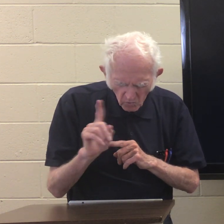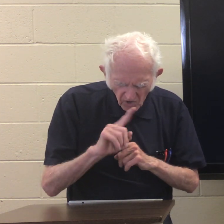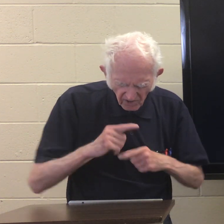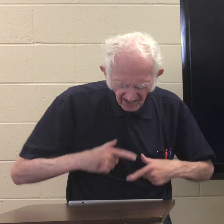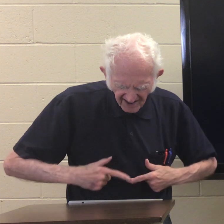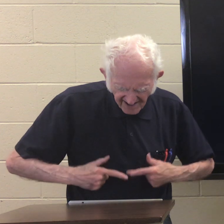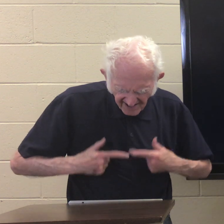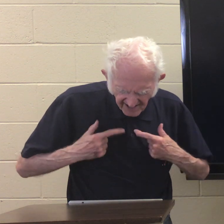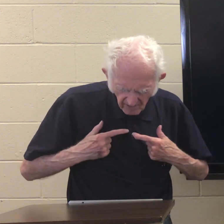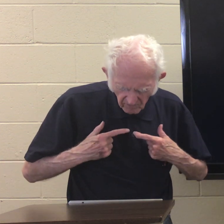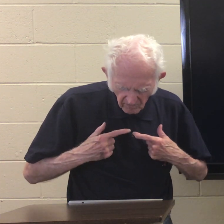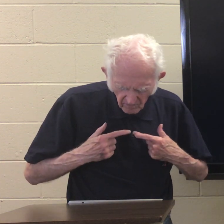where they live